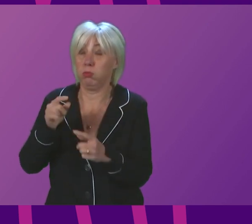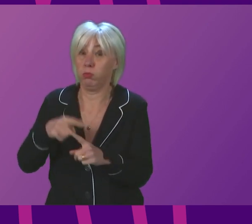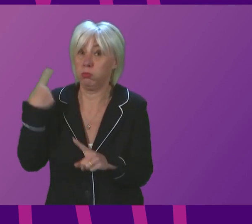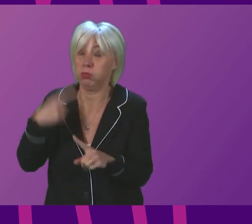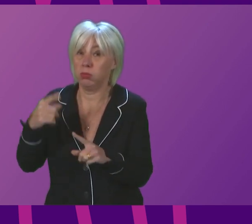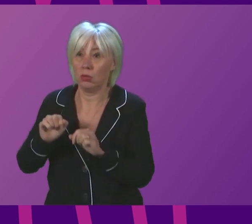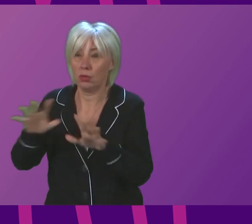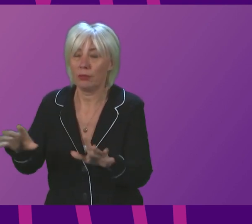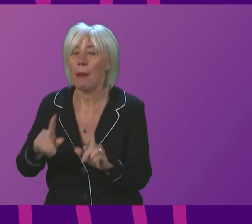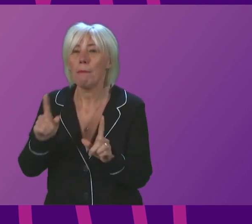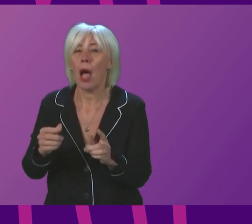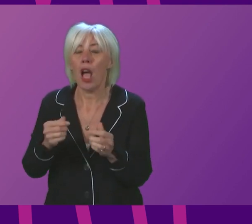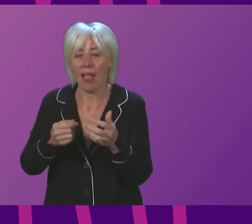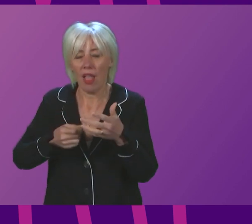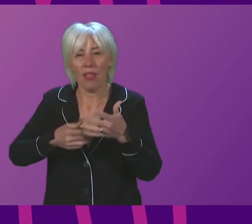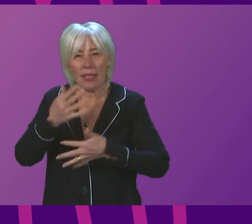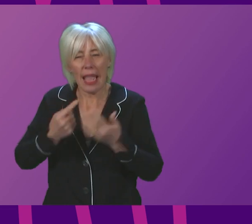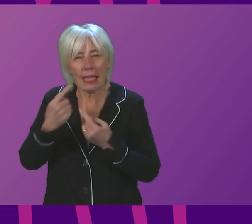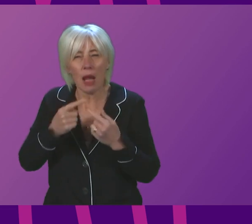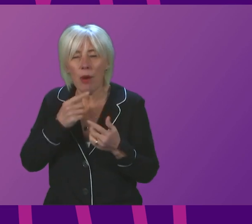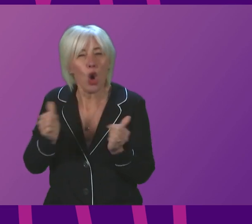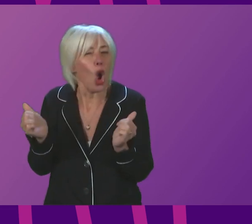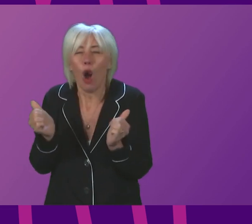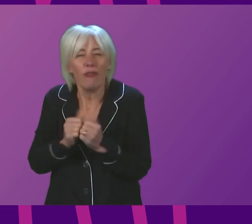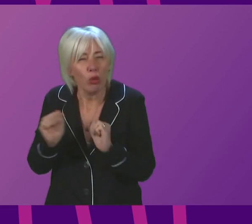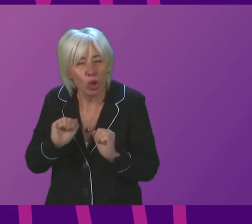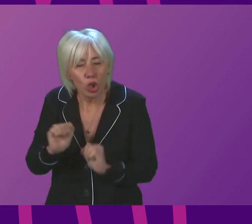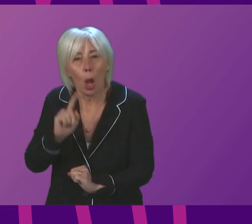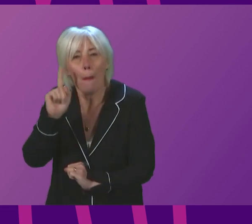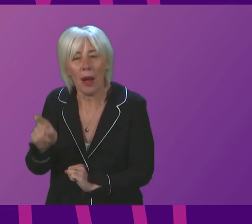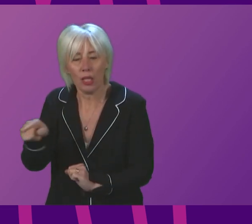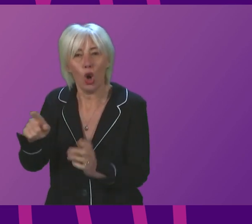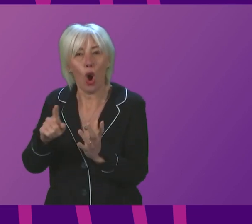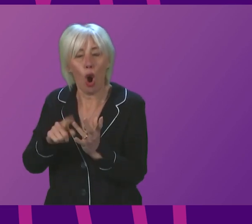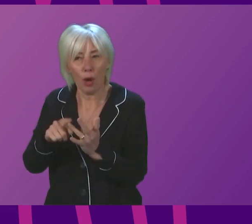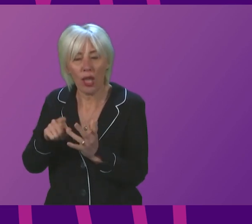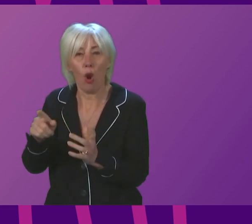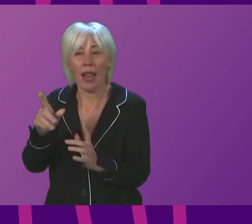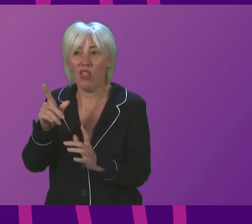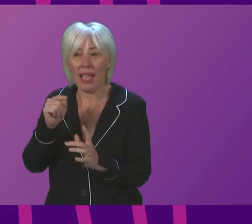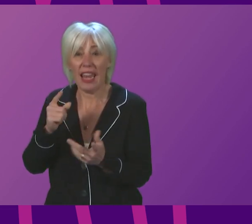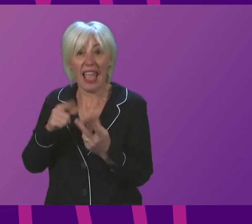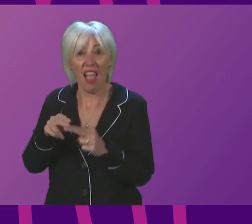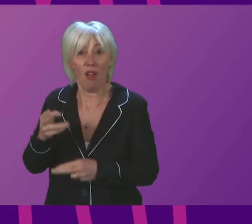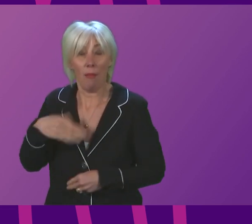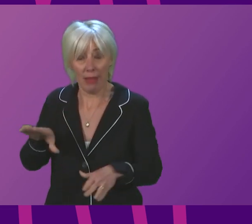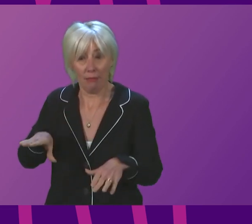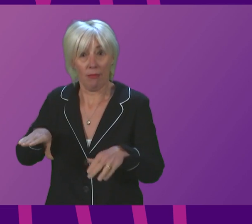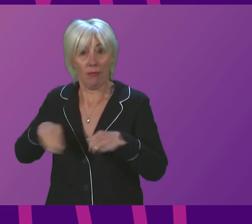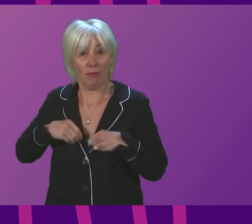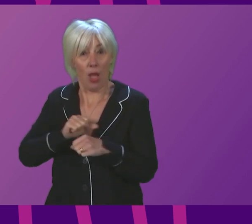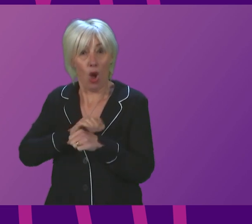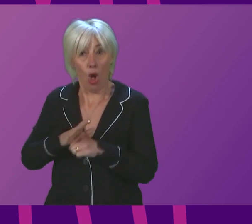unconfirmed data also suggests that Omicron is more capable of reinfecting people who have had the virus